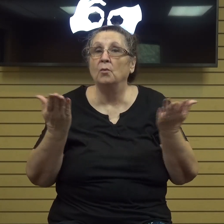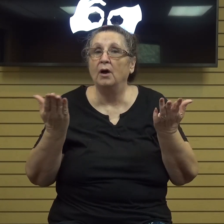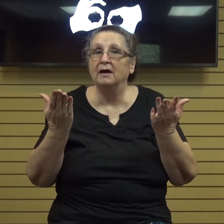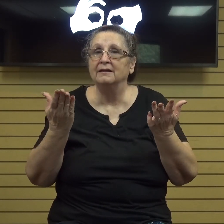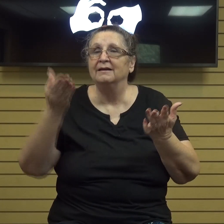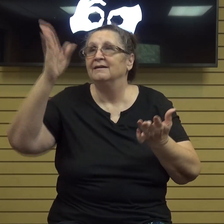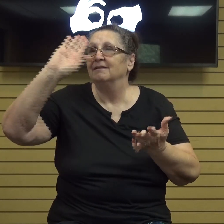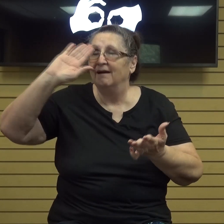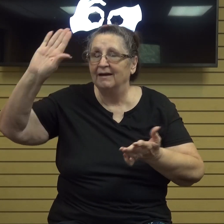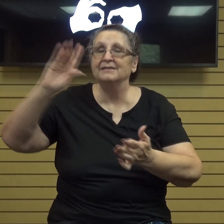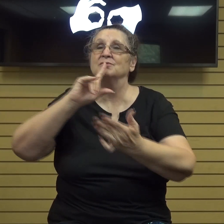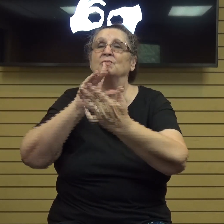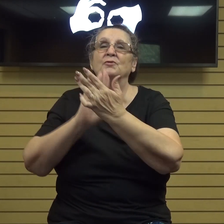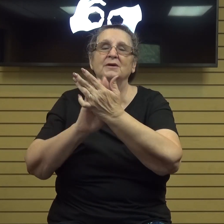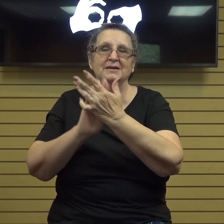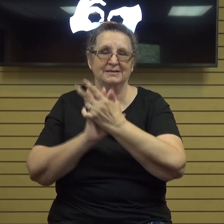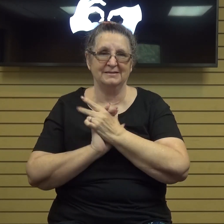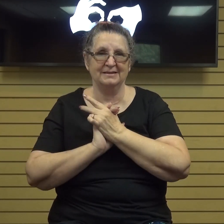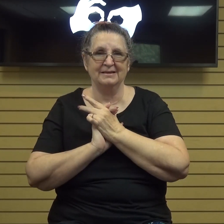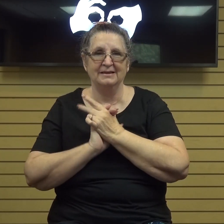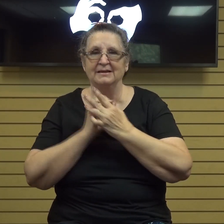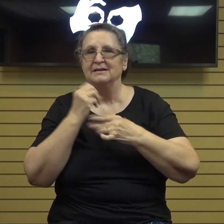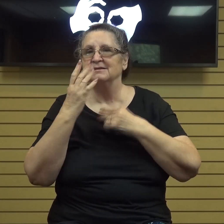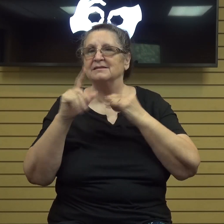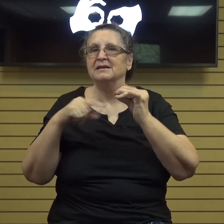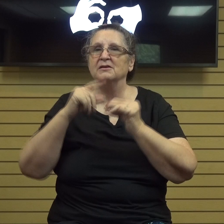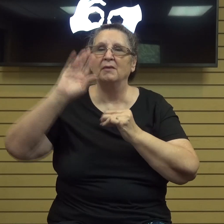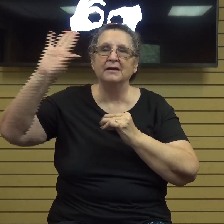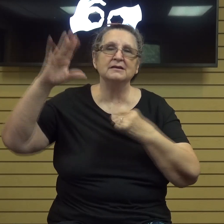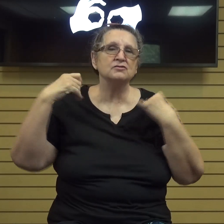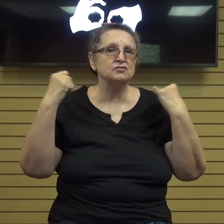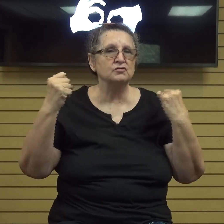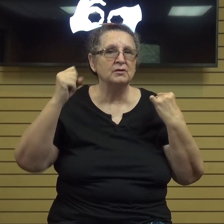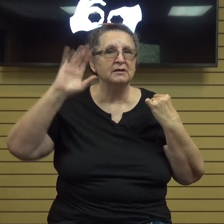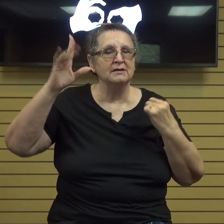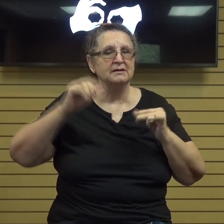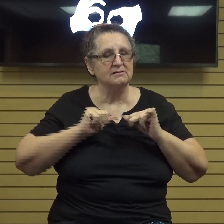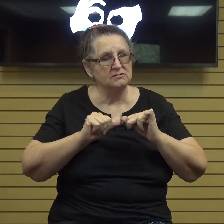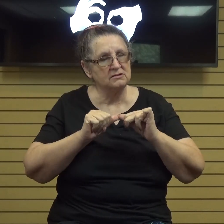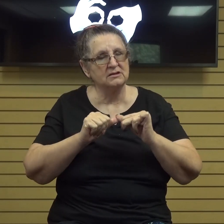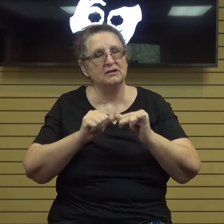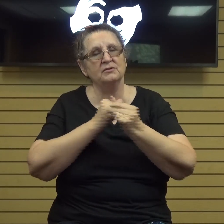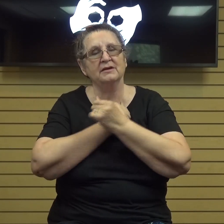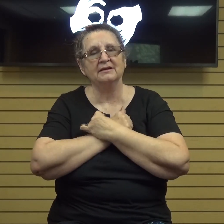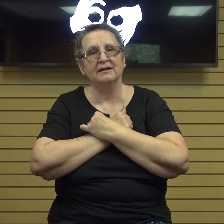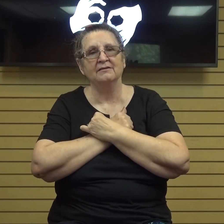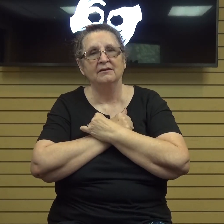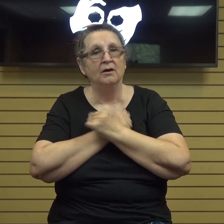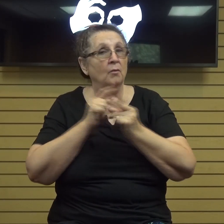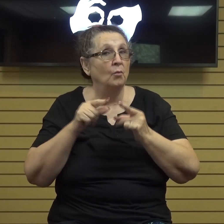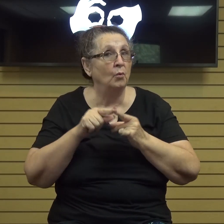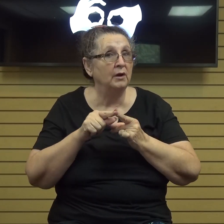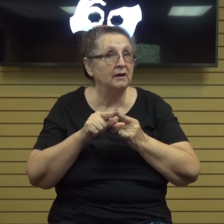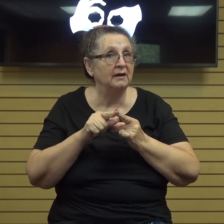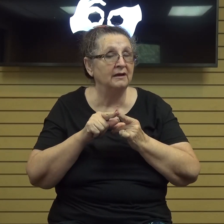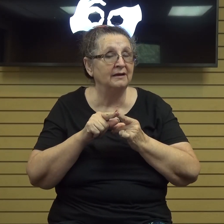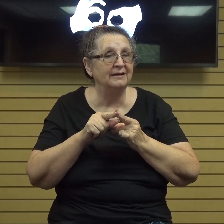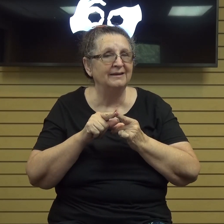praises um to sing of God's strength and his steadfast love and then when even gives us direction when